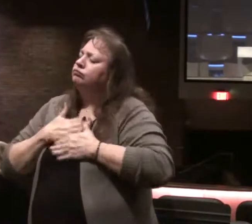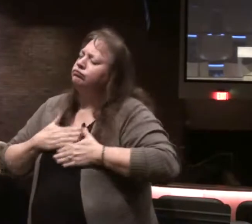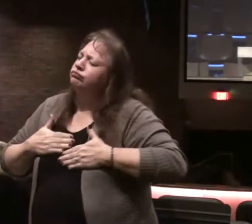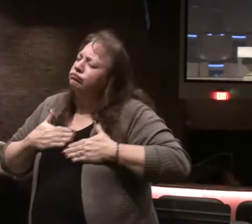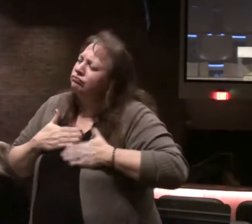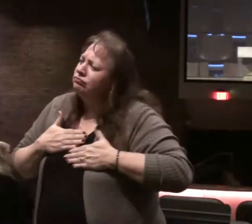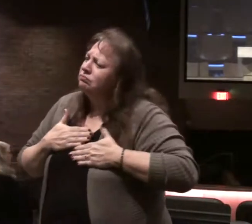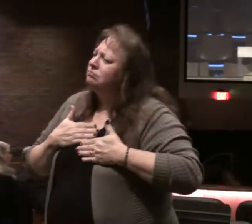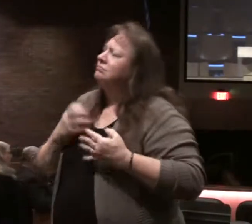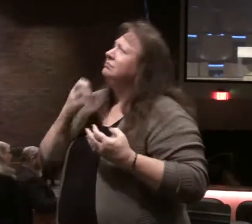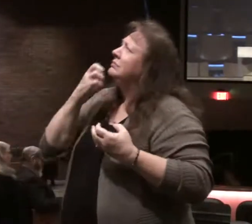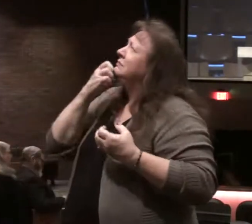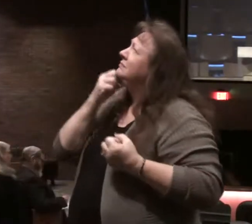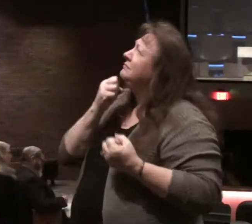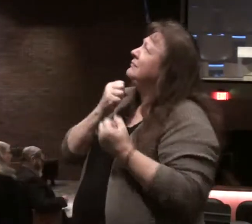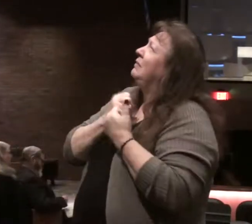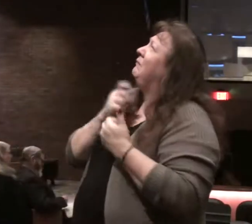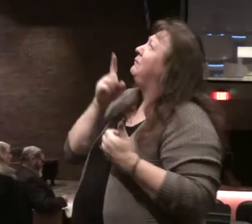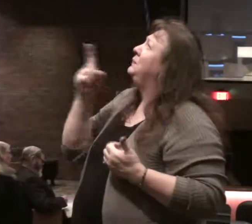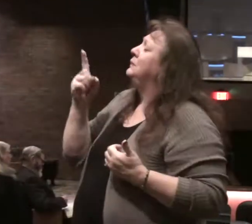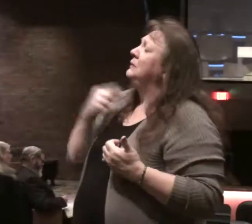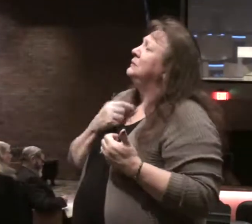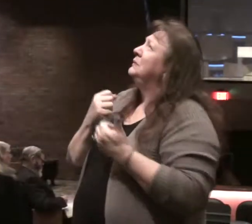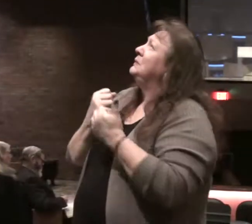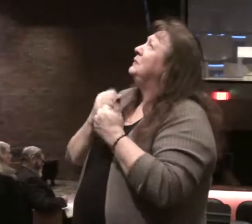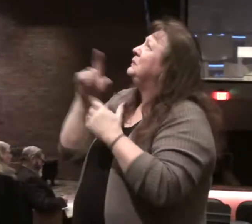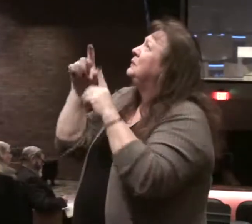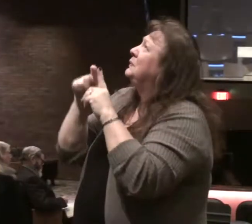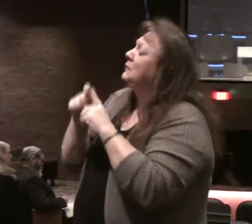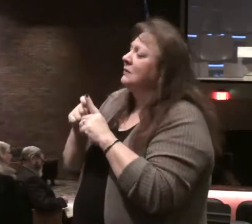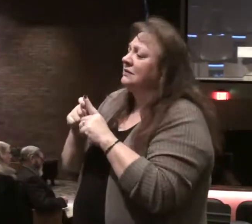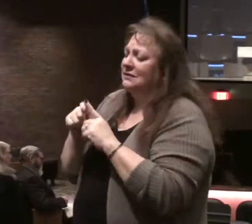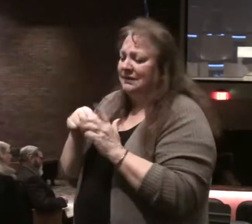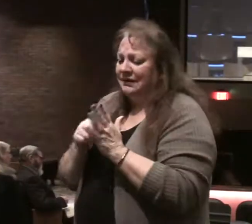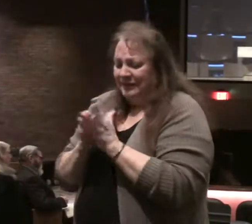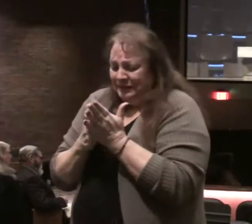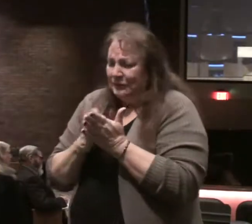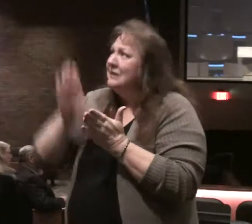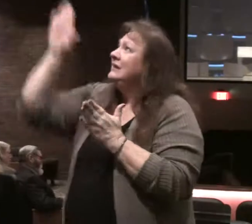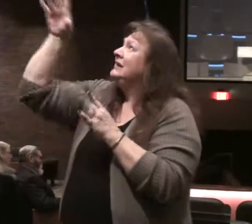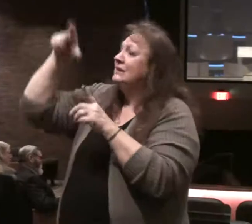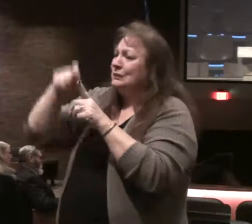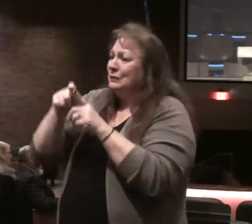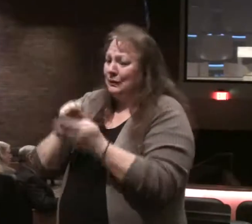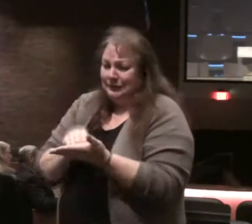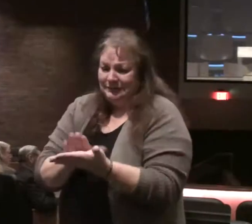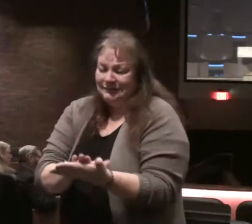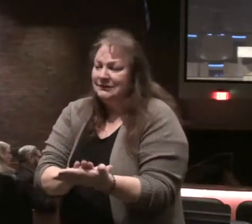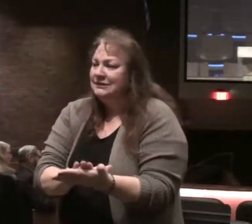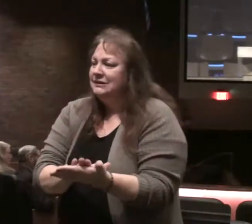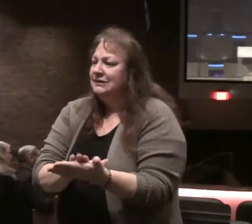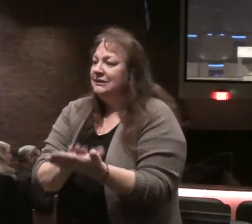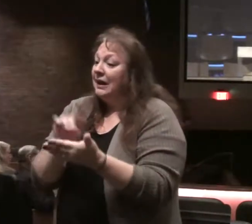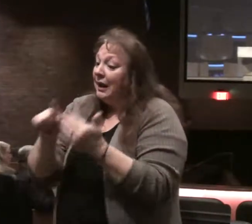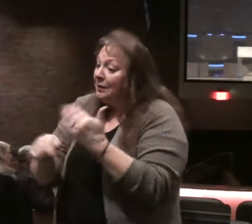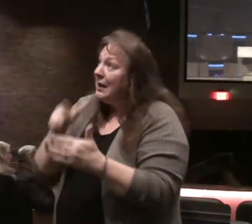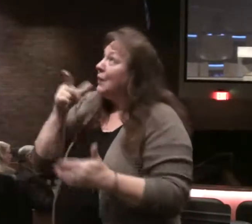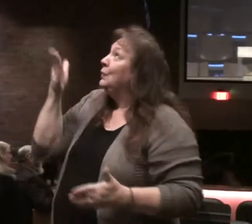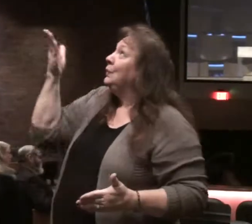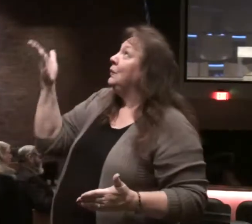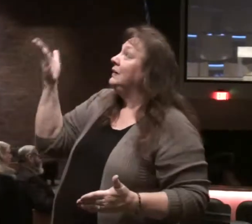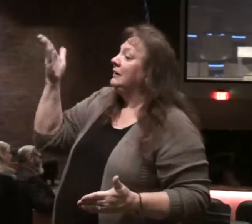We love the Lord and so we love His word. You know, this book is His words. Not only words about Him,